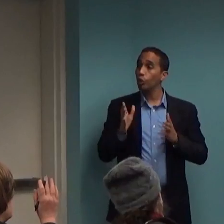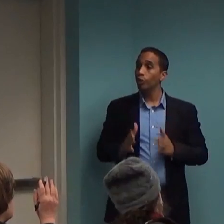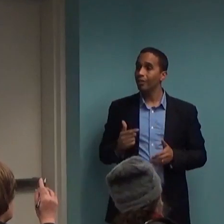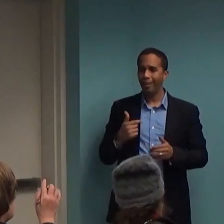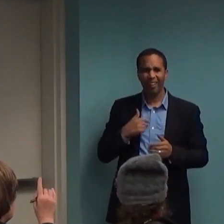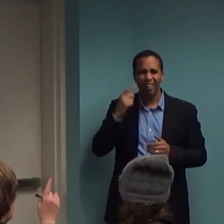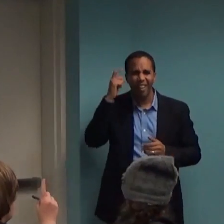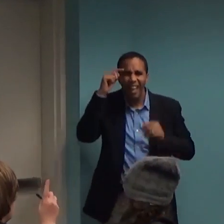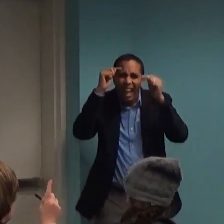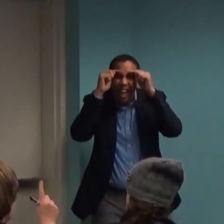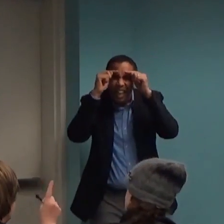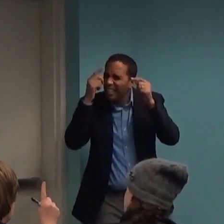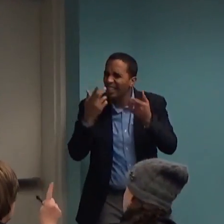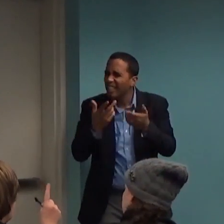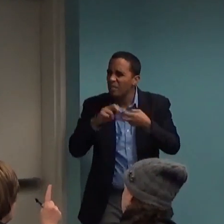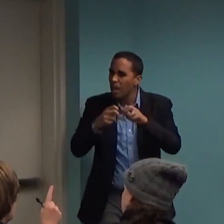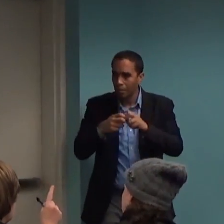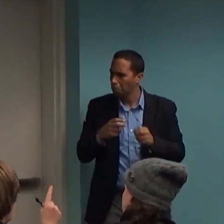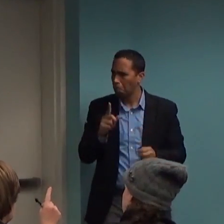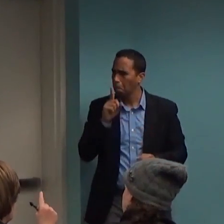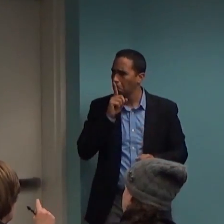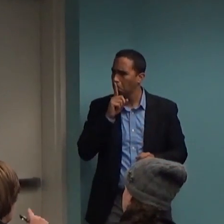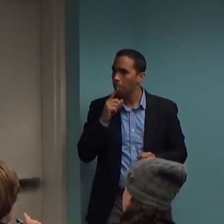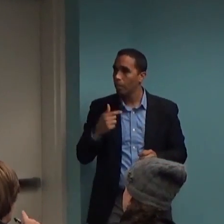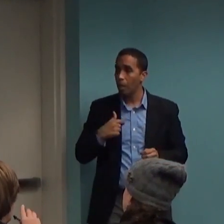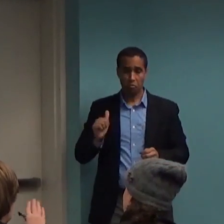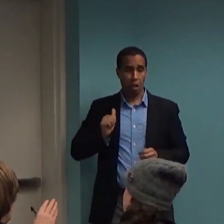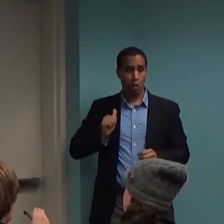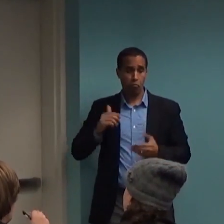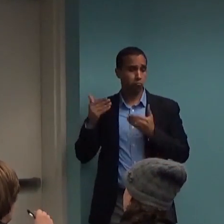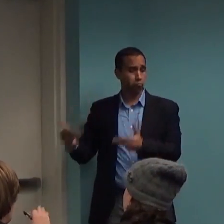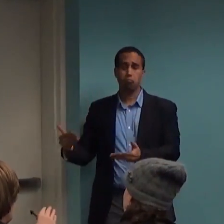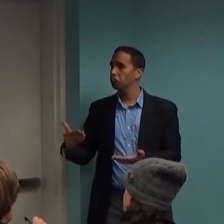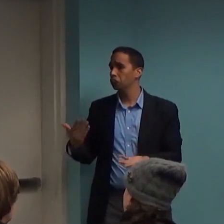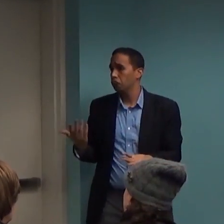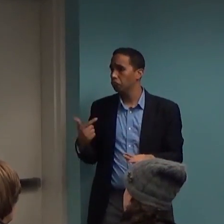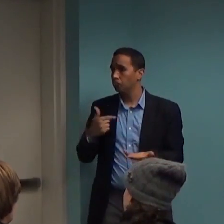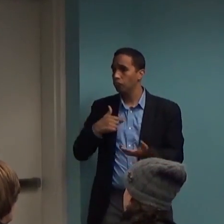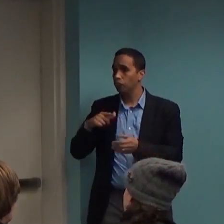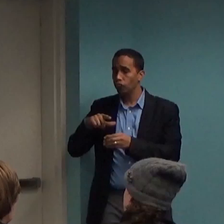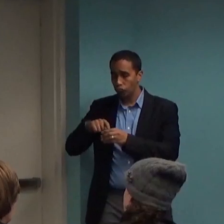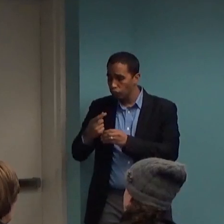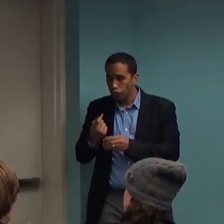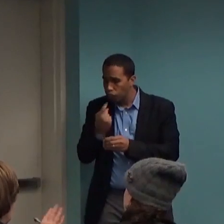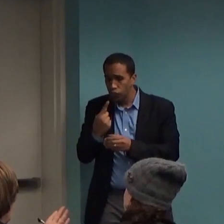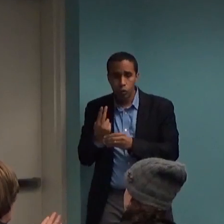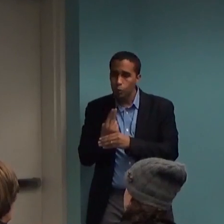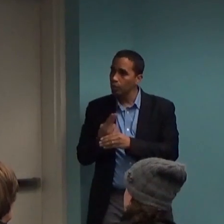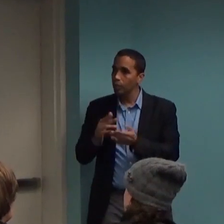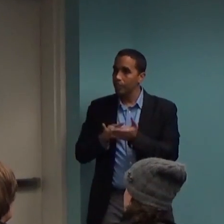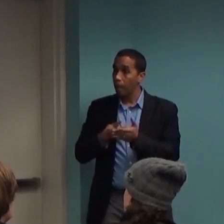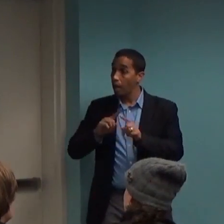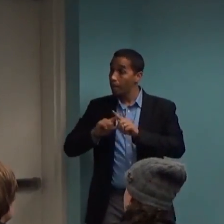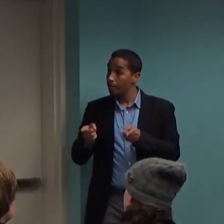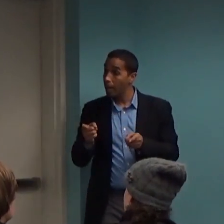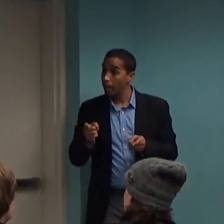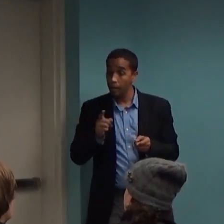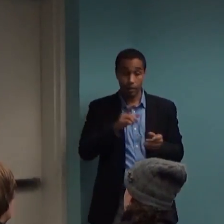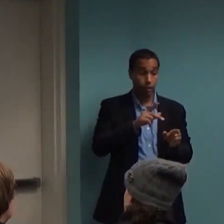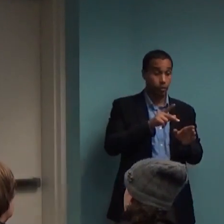successful are the double-blind testing? Neither the patient nor doctor know what the person knows? Well, yeah, there's a lot